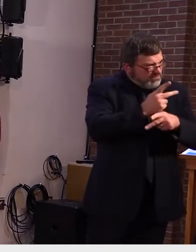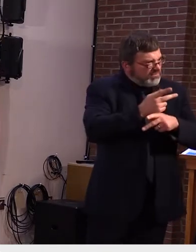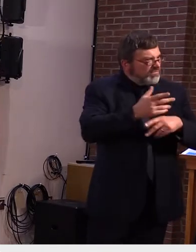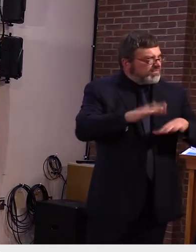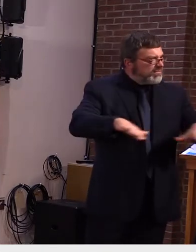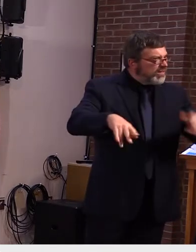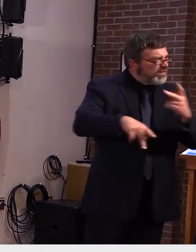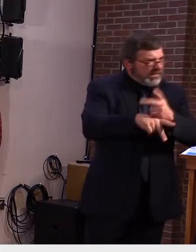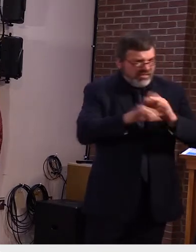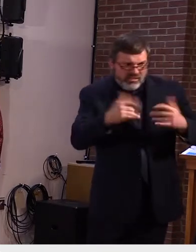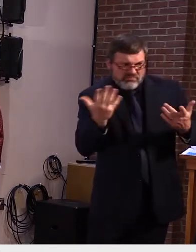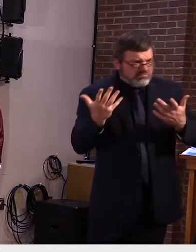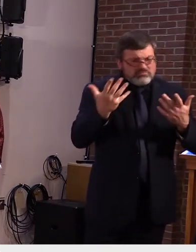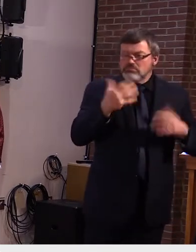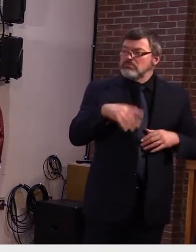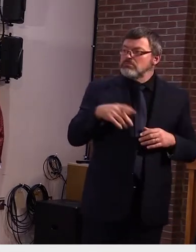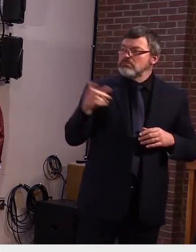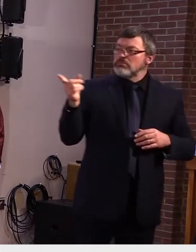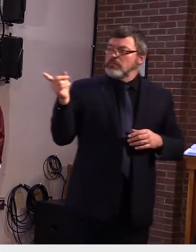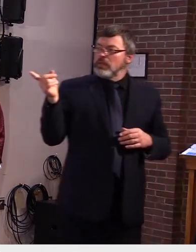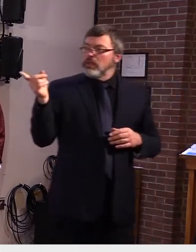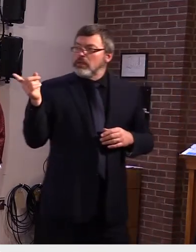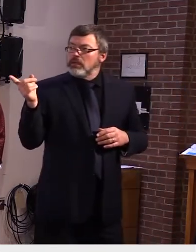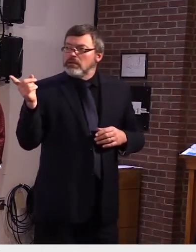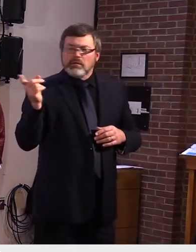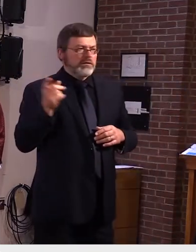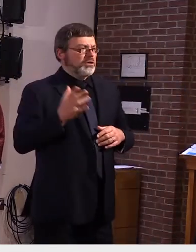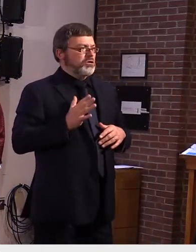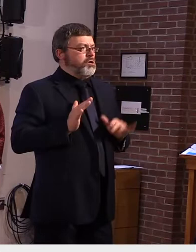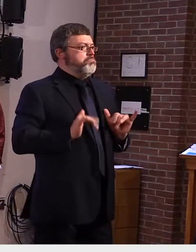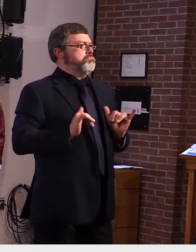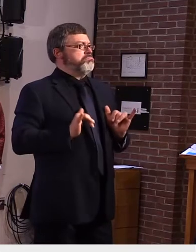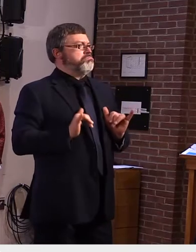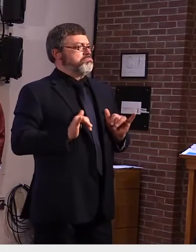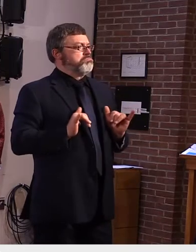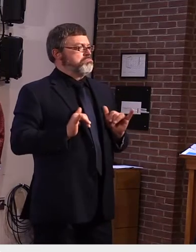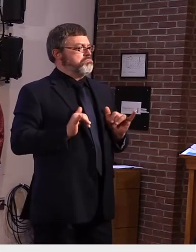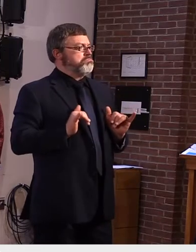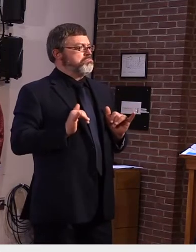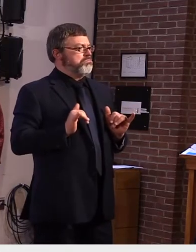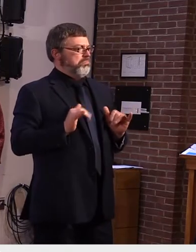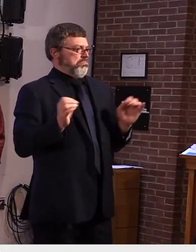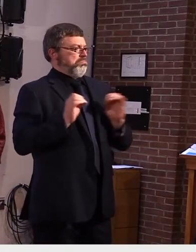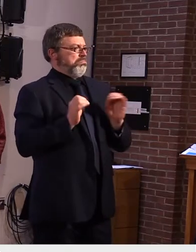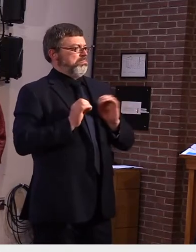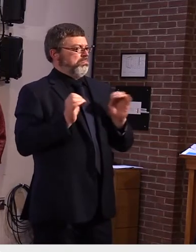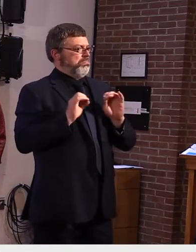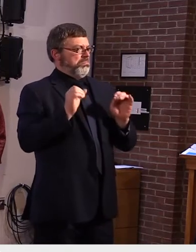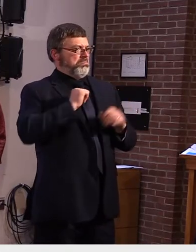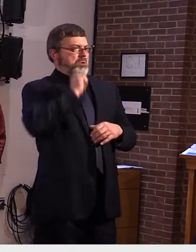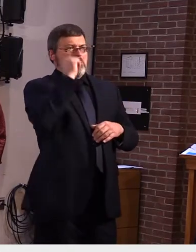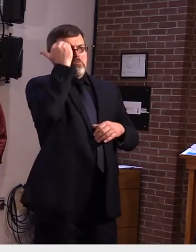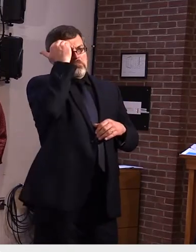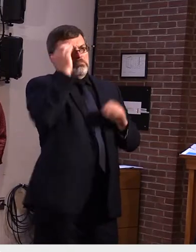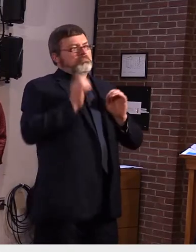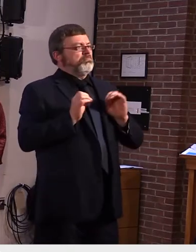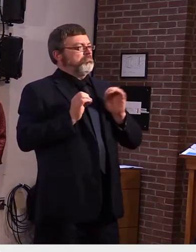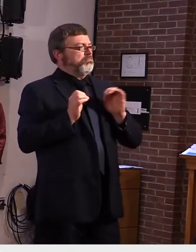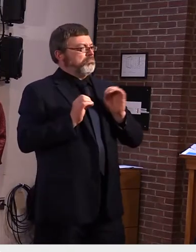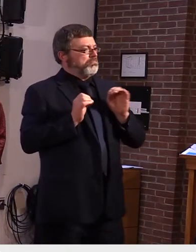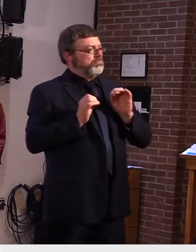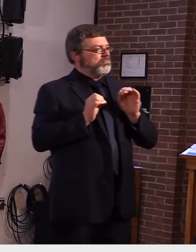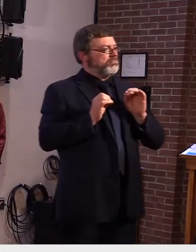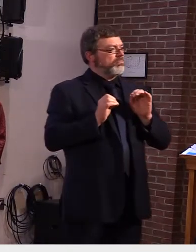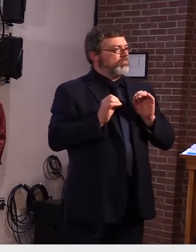not to my knowledge as of um you know late yesterday but um we get lab reports or health care provider